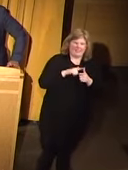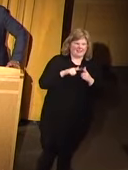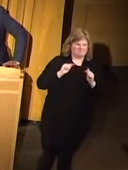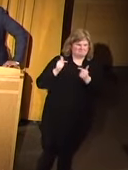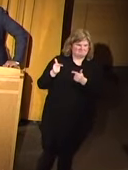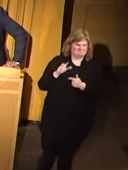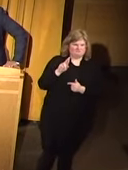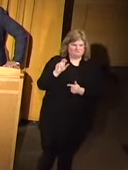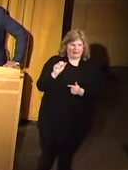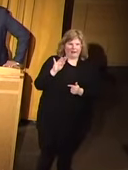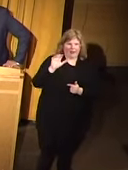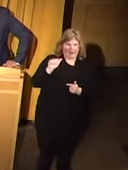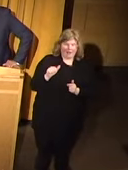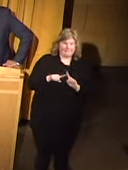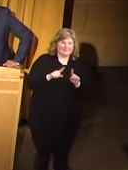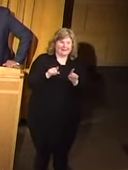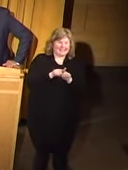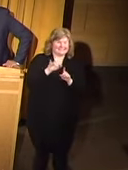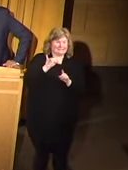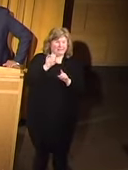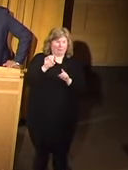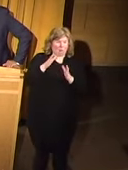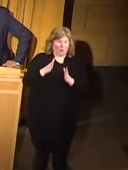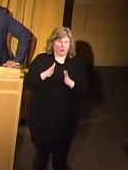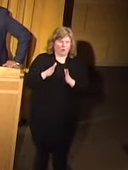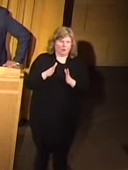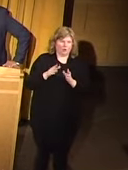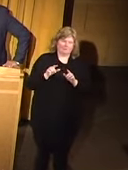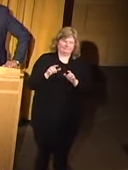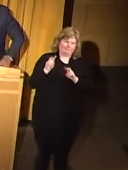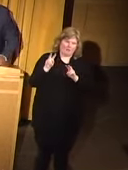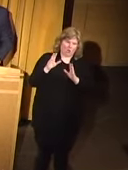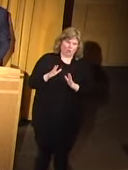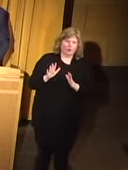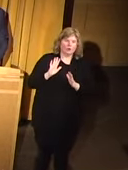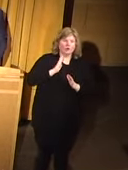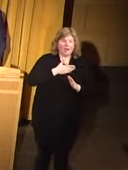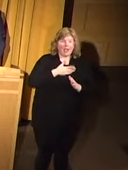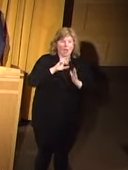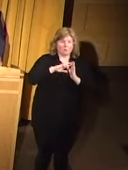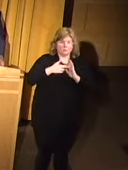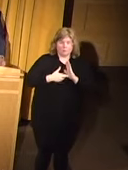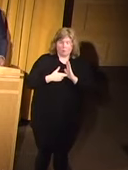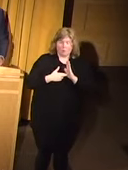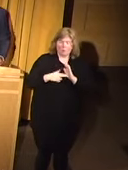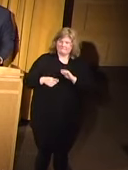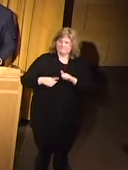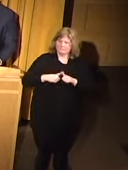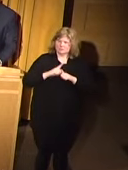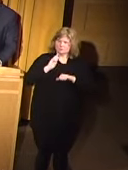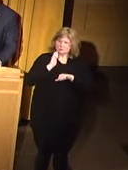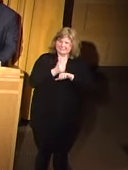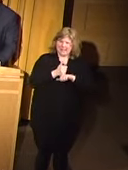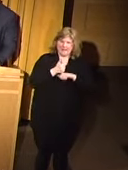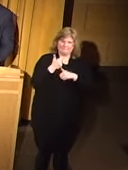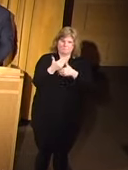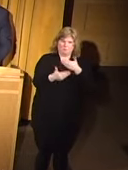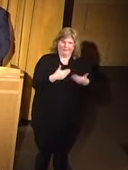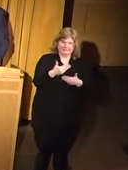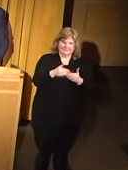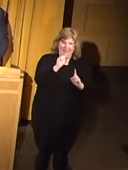Rania, but as an independent evaluator or as a monitor, our role is to first set up processes